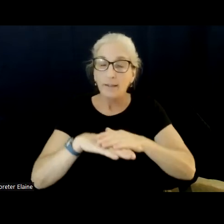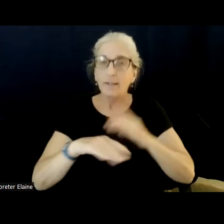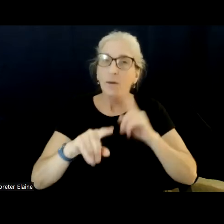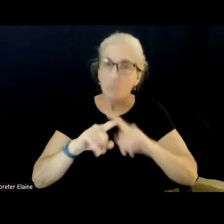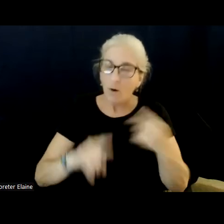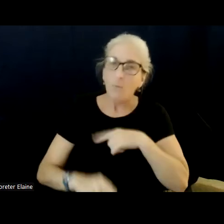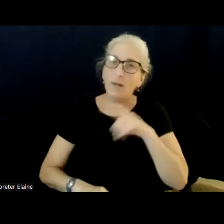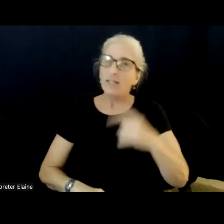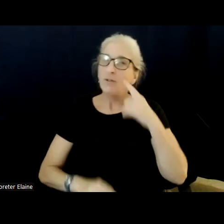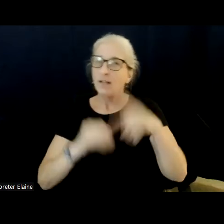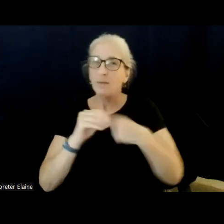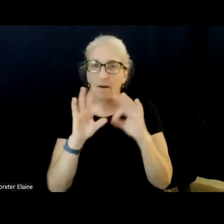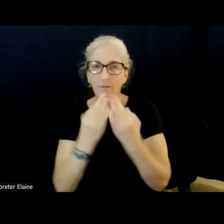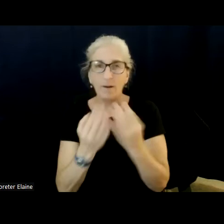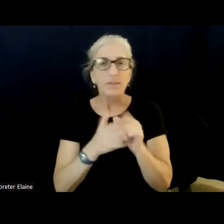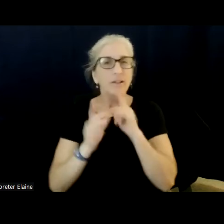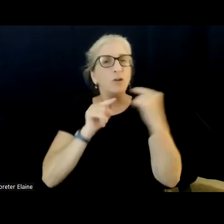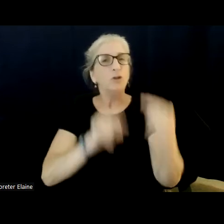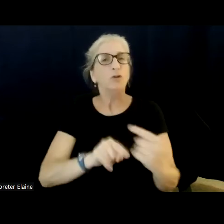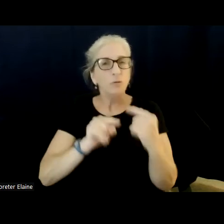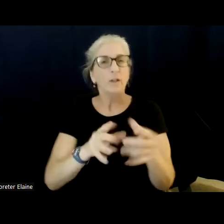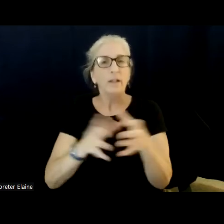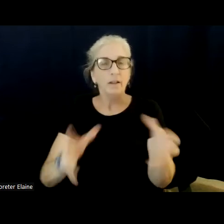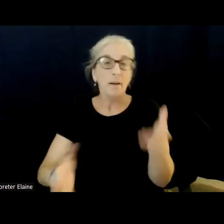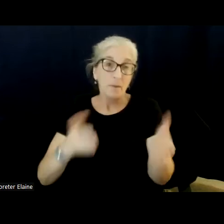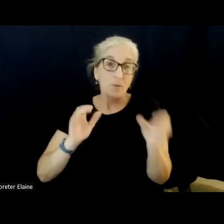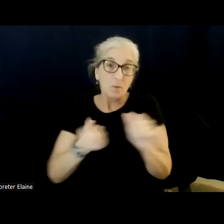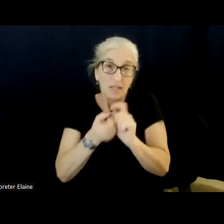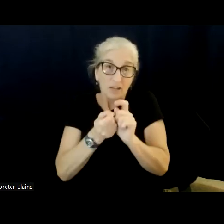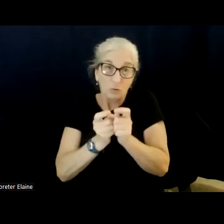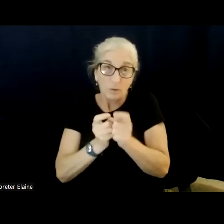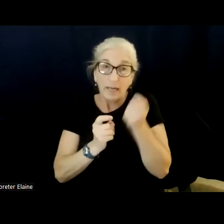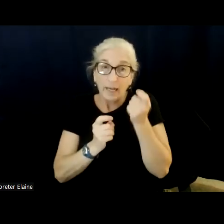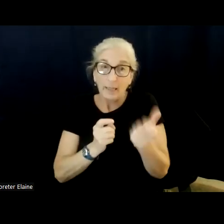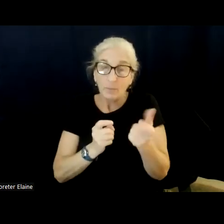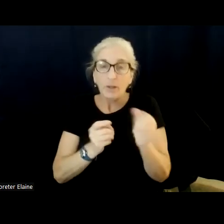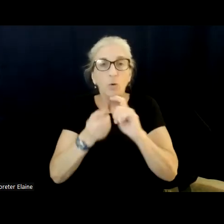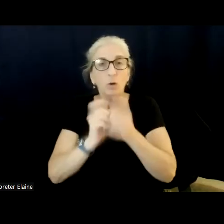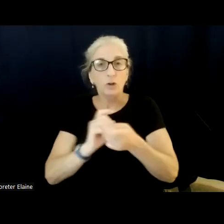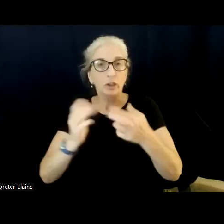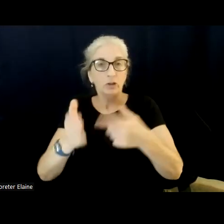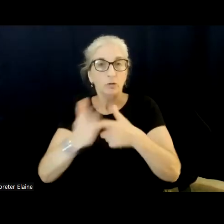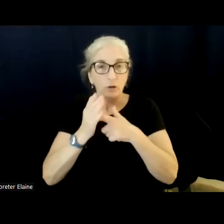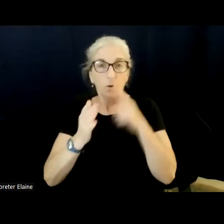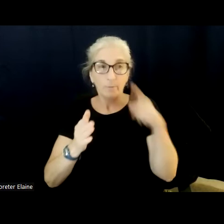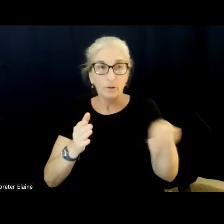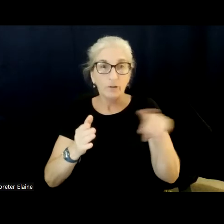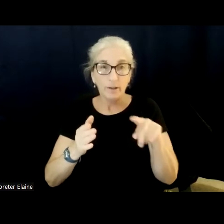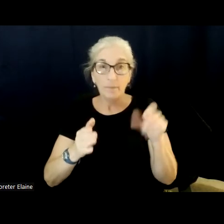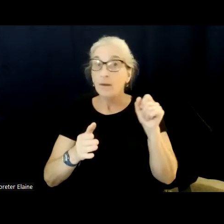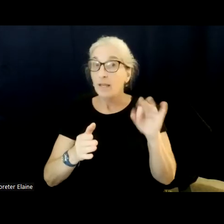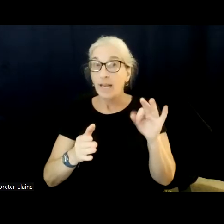tweak that a little bit or change those requirements. And I think if we take that approach, everyone will benefit.